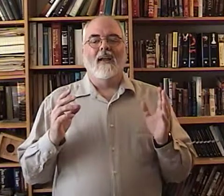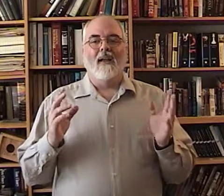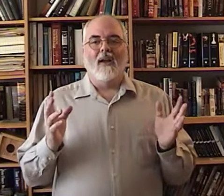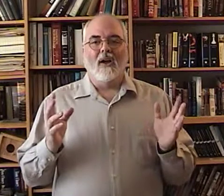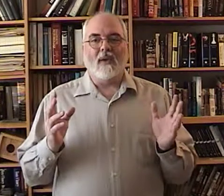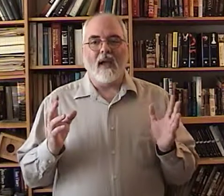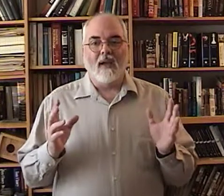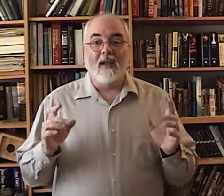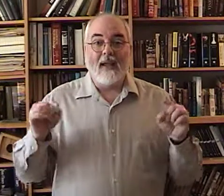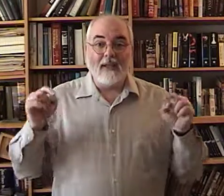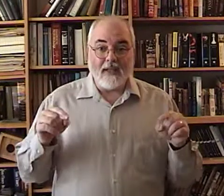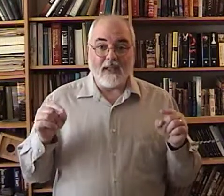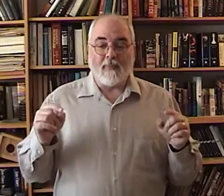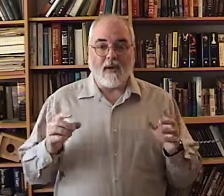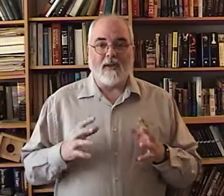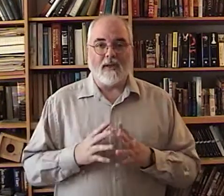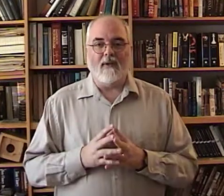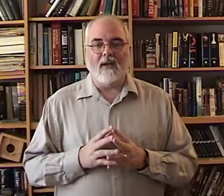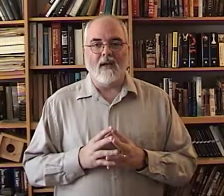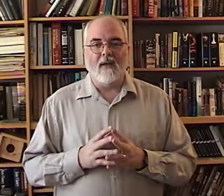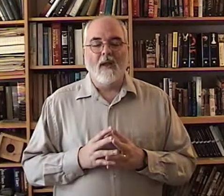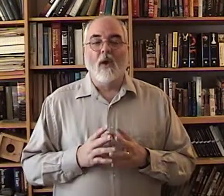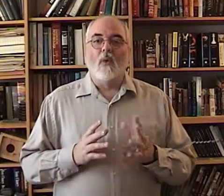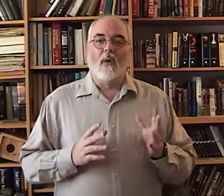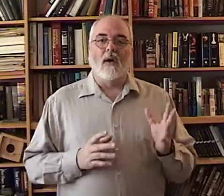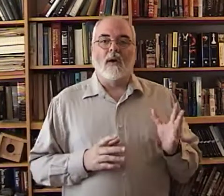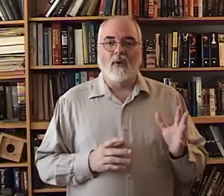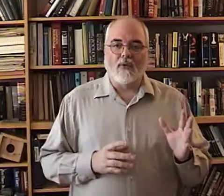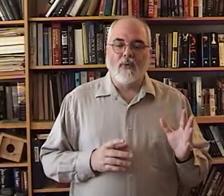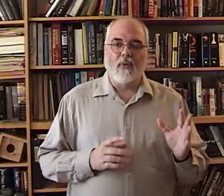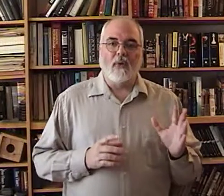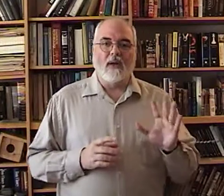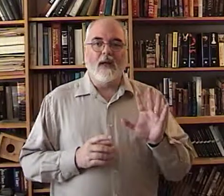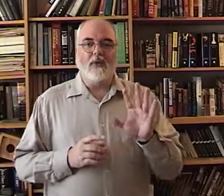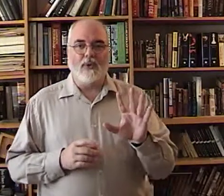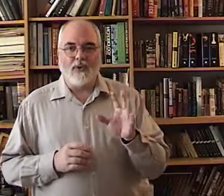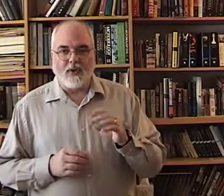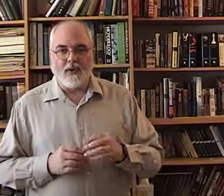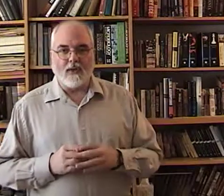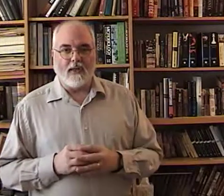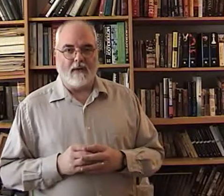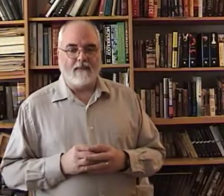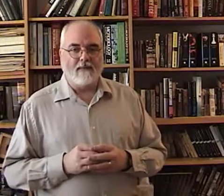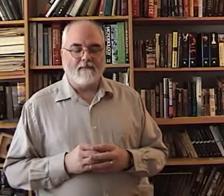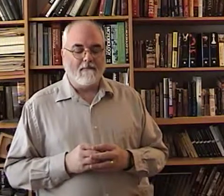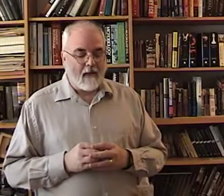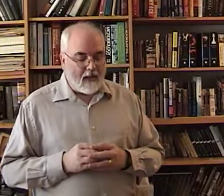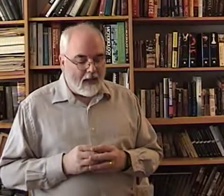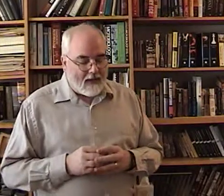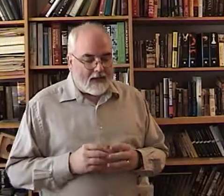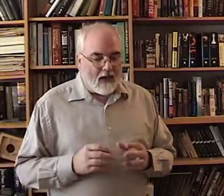okay in this part of the DVD we're going to go through introducing yourself now